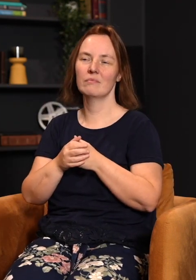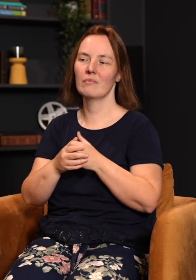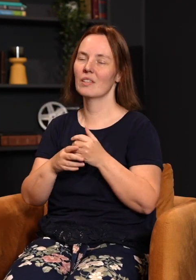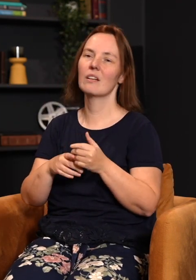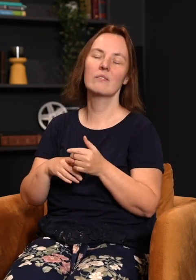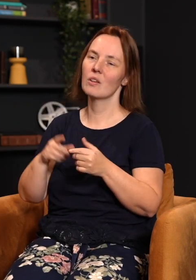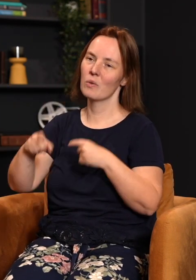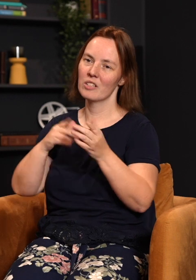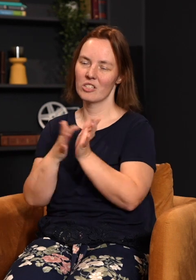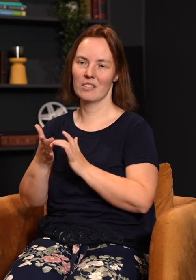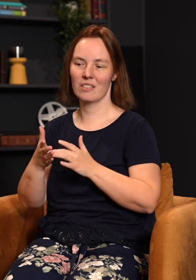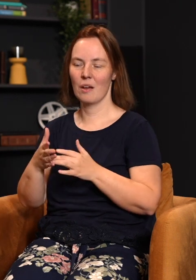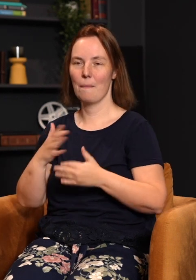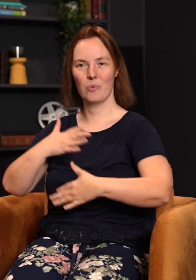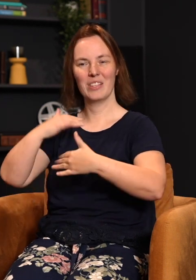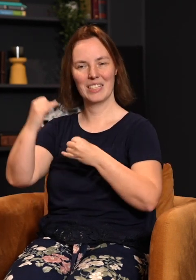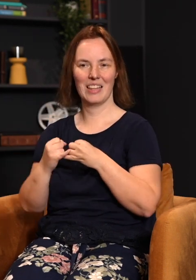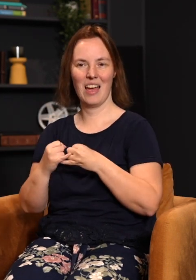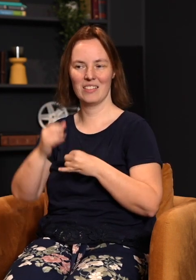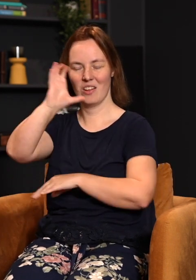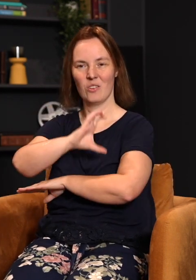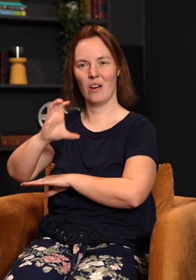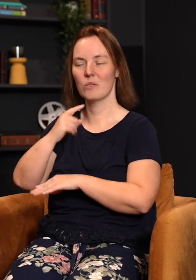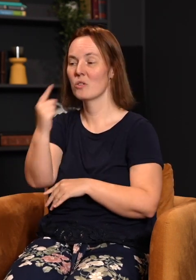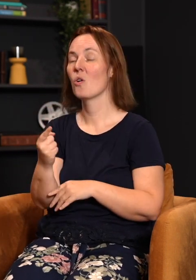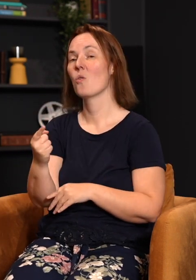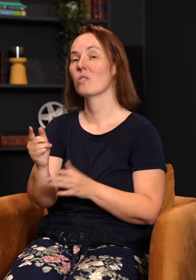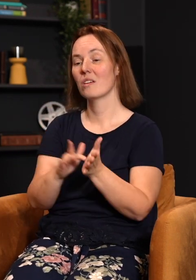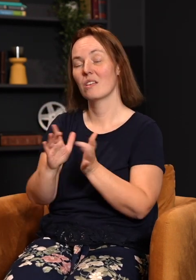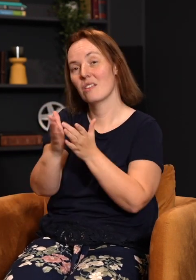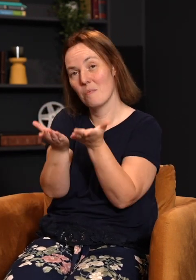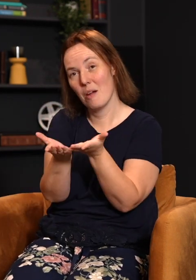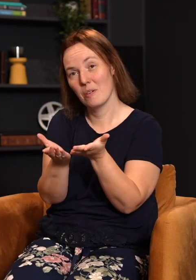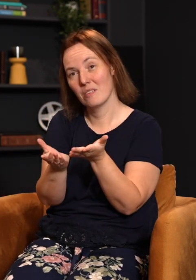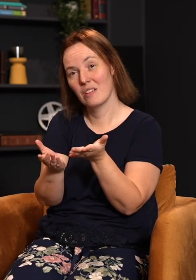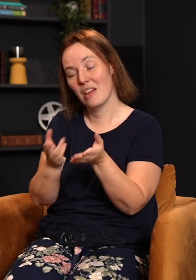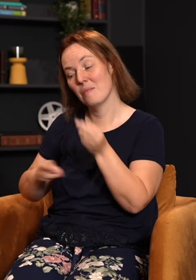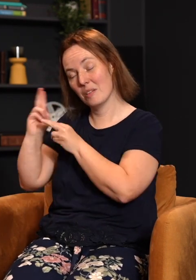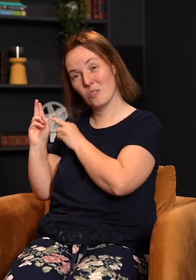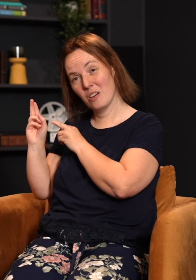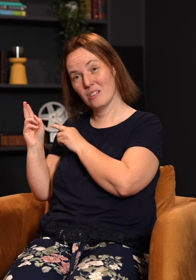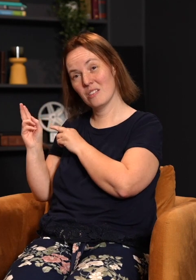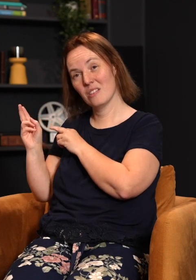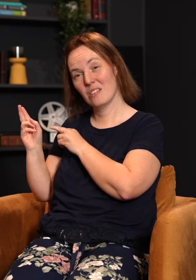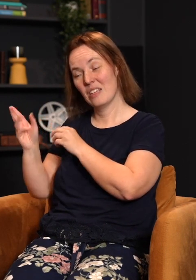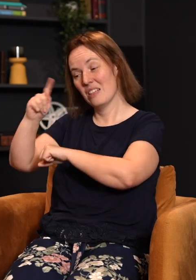drew his last breath on the cross, we are told in the scriptures, we are told by secular historians what happened.